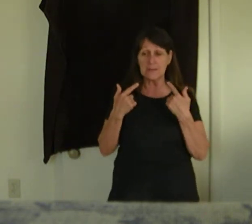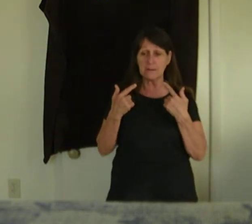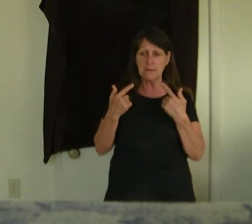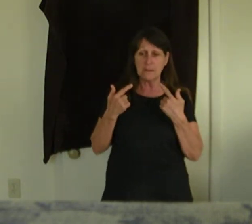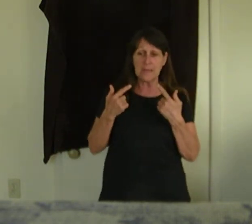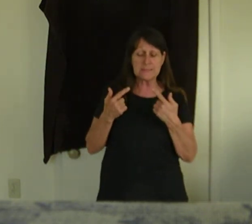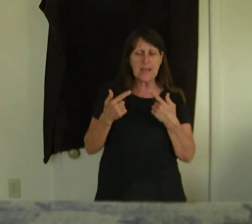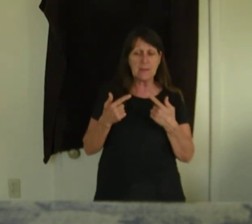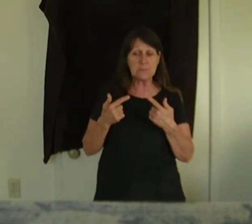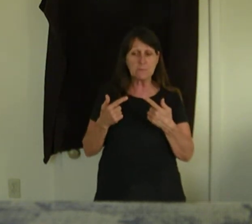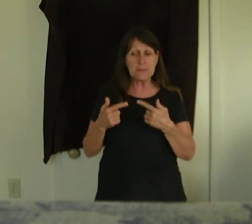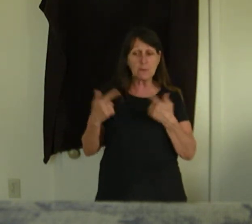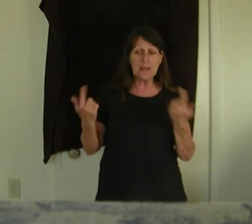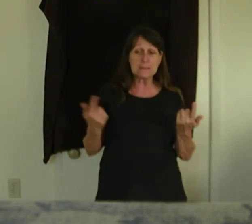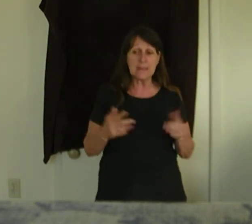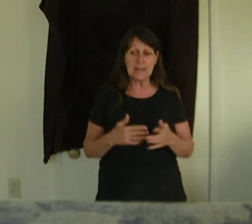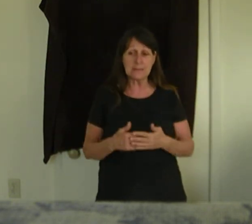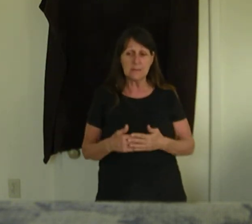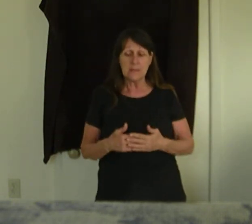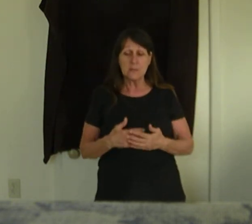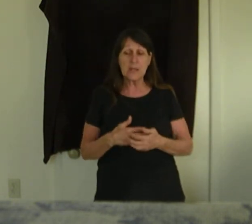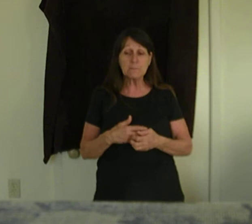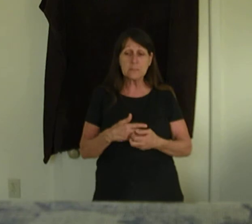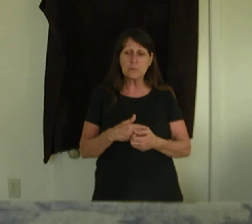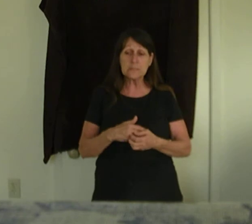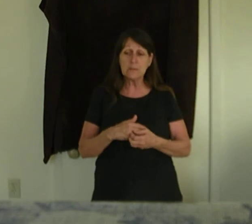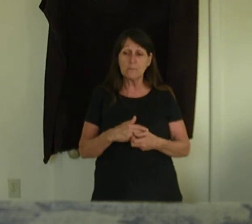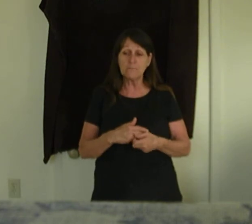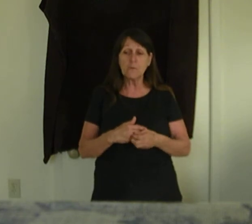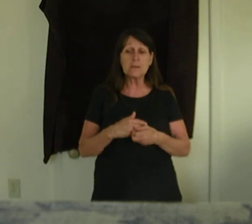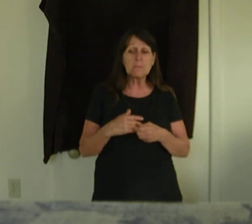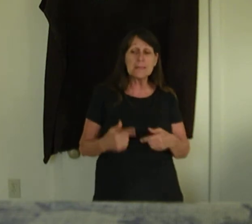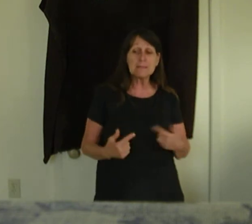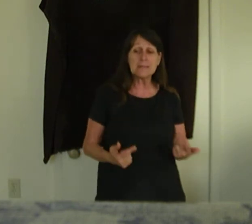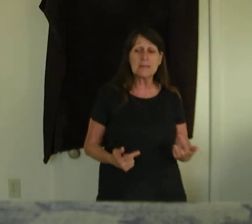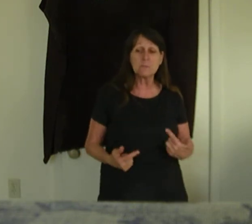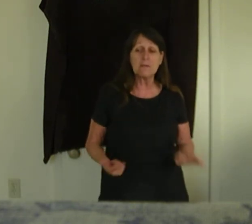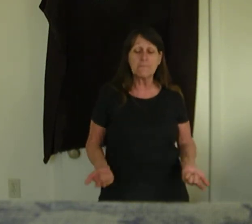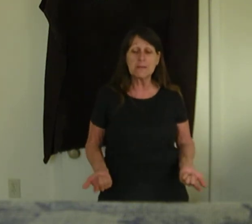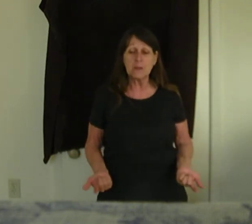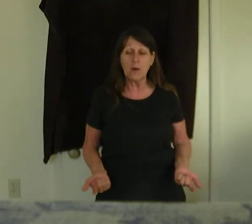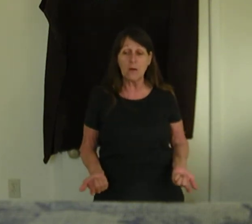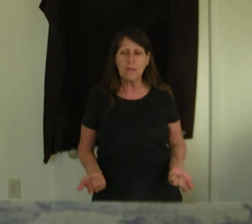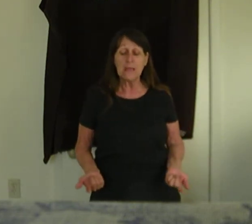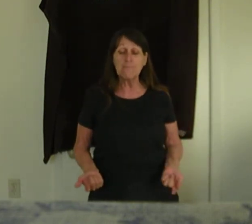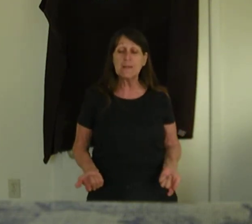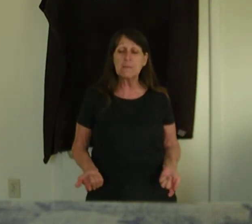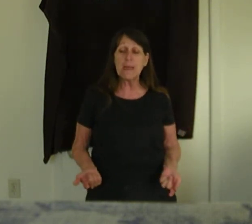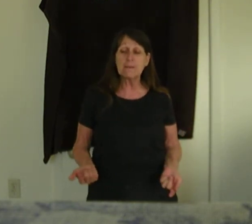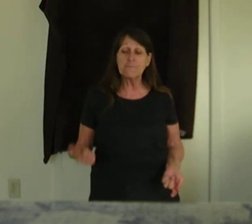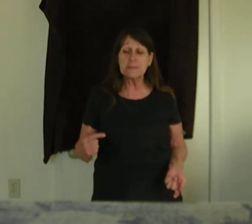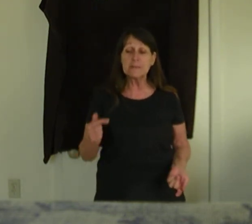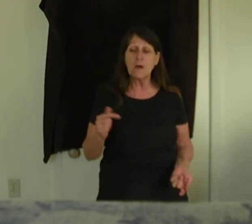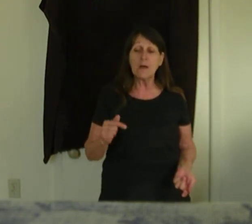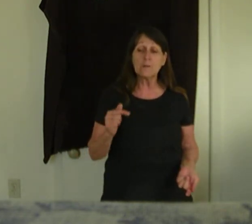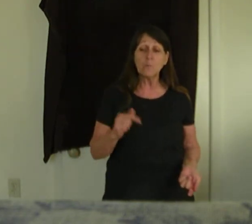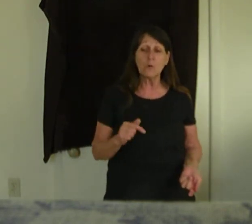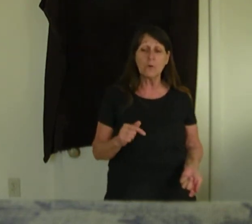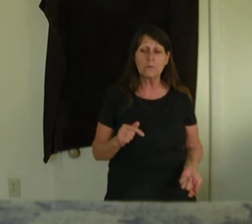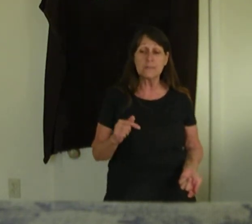at times to be Christ-like. James 3, 2. For in many things we offend all. If any man offended not in word, the